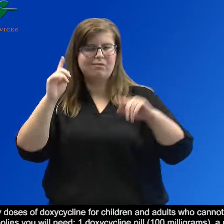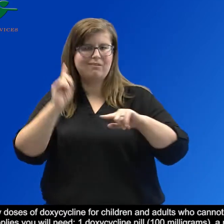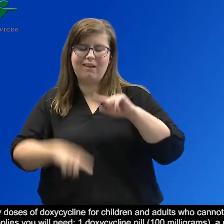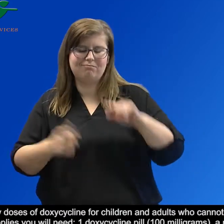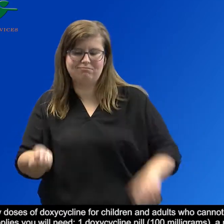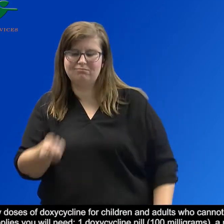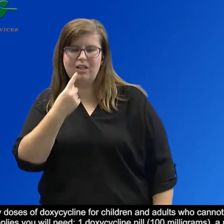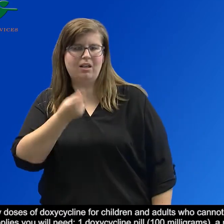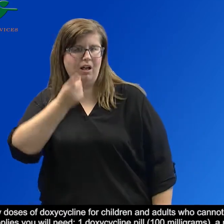easily.